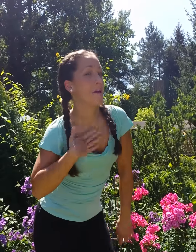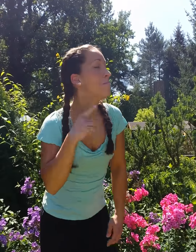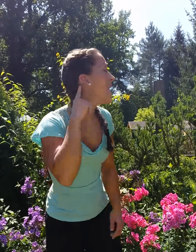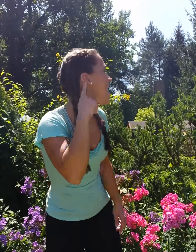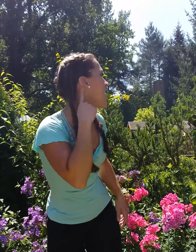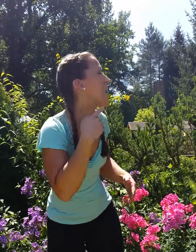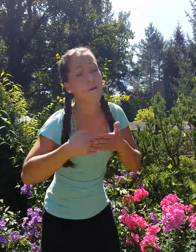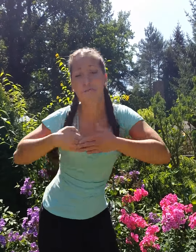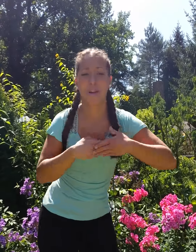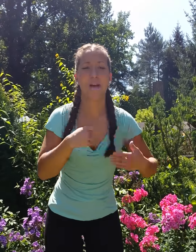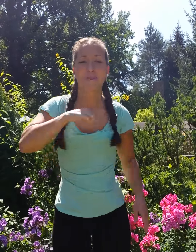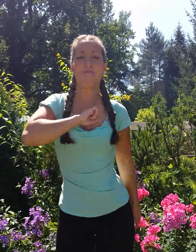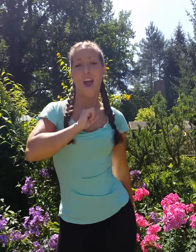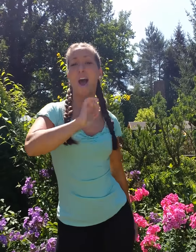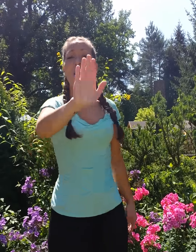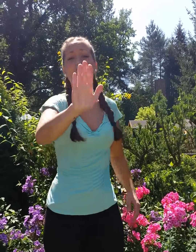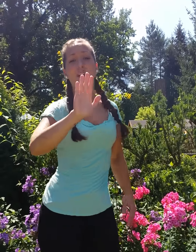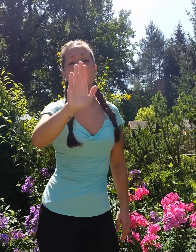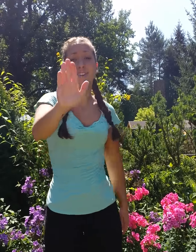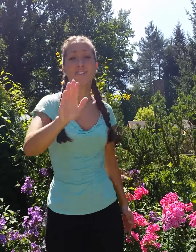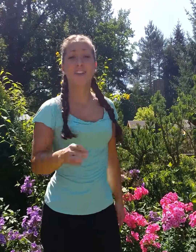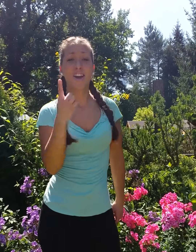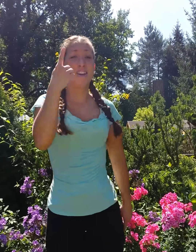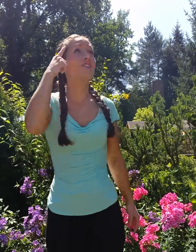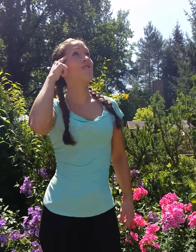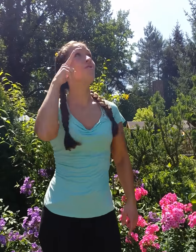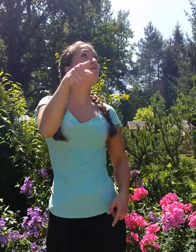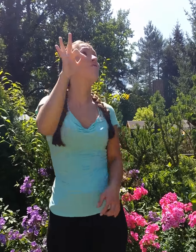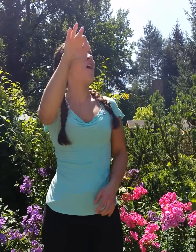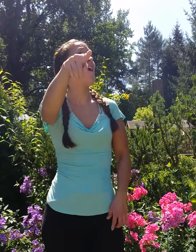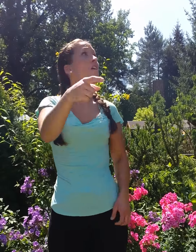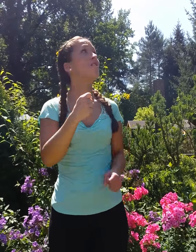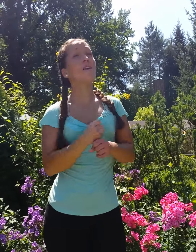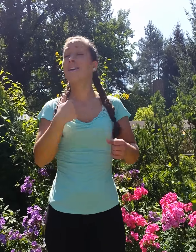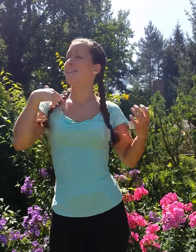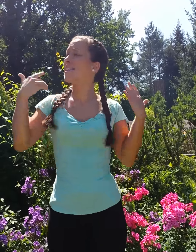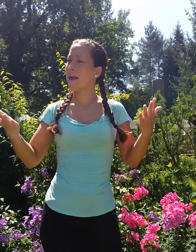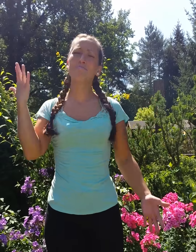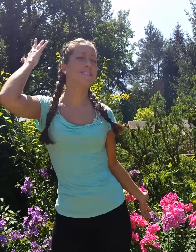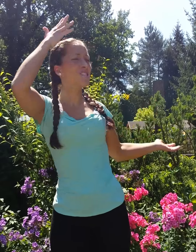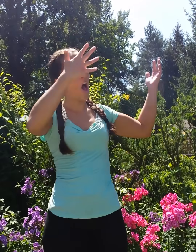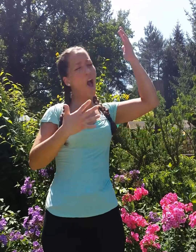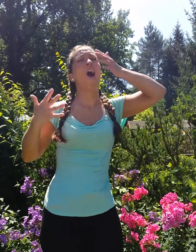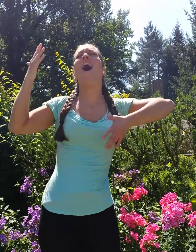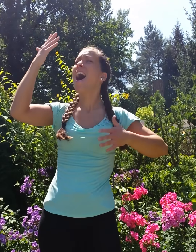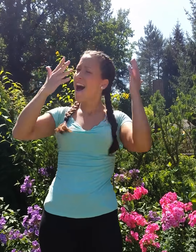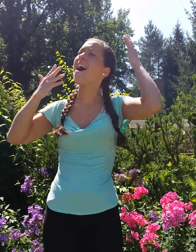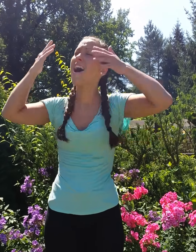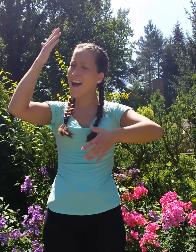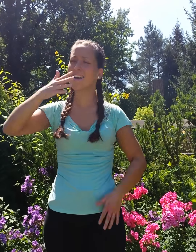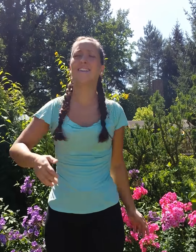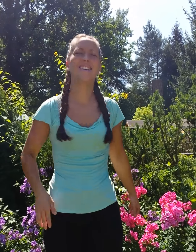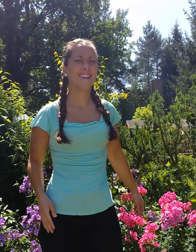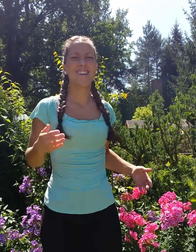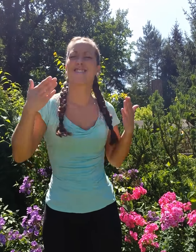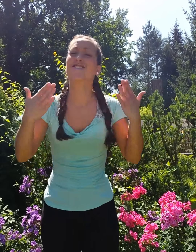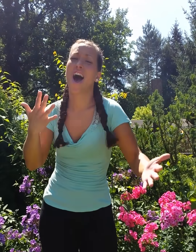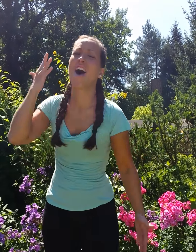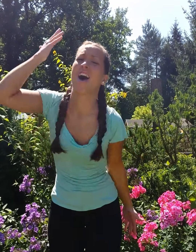in my ear. Baby, adiós. You're just the thought of you gets me so high, so